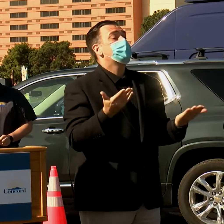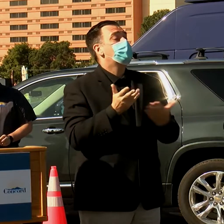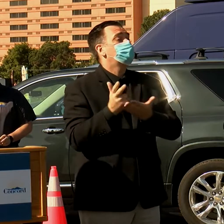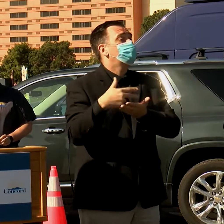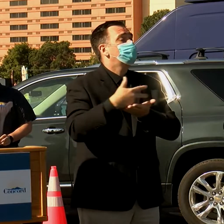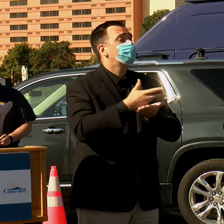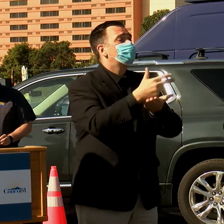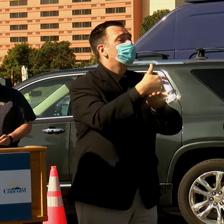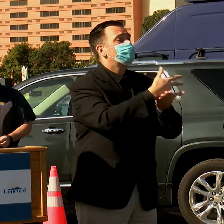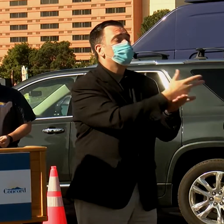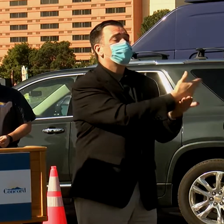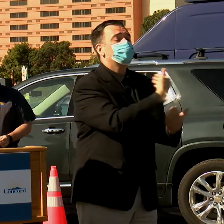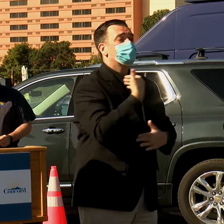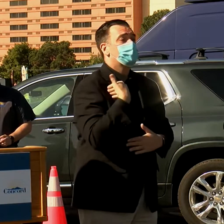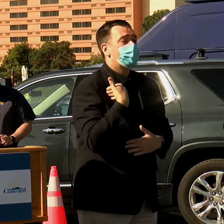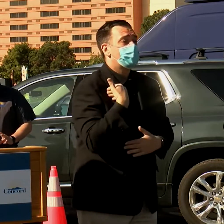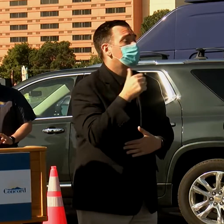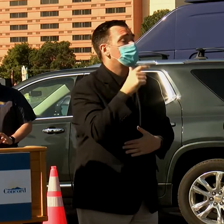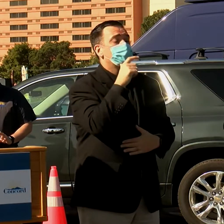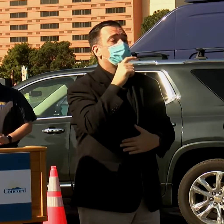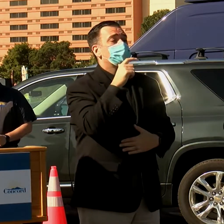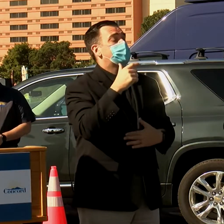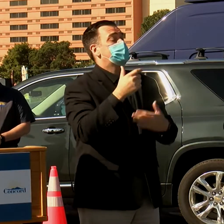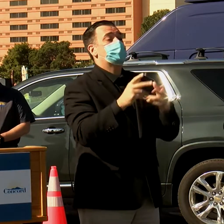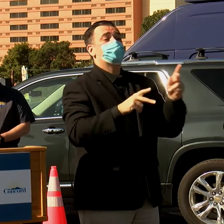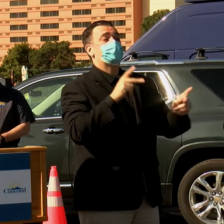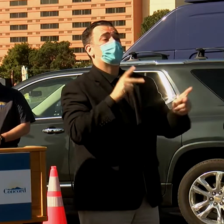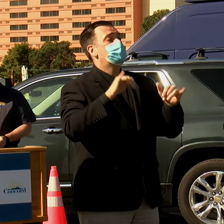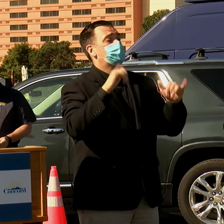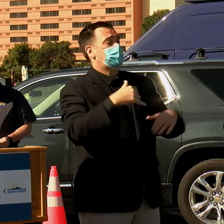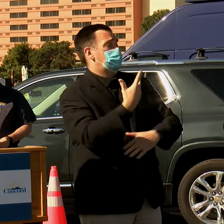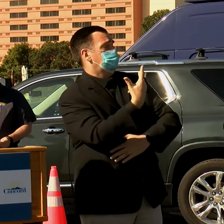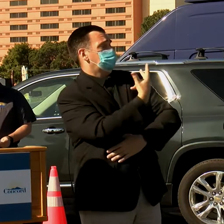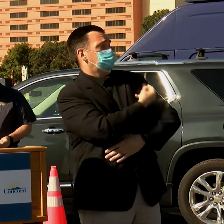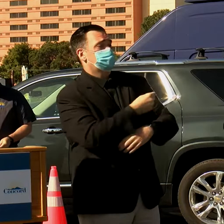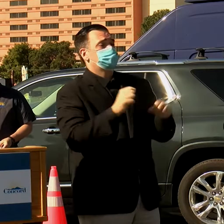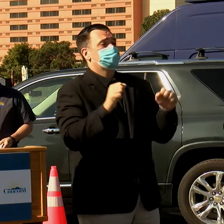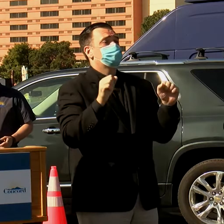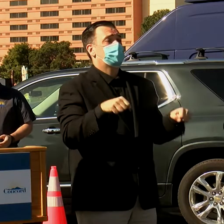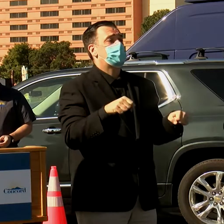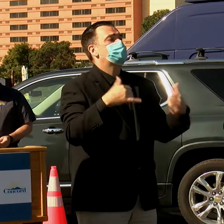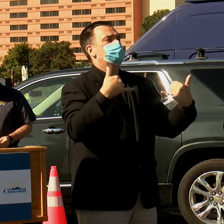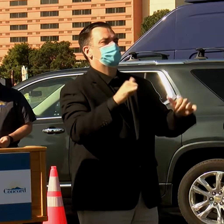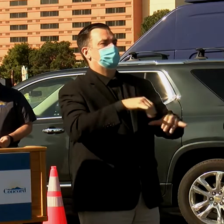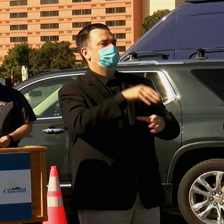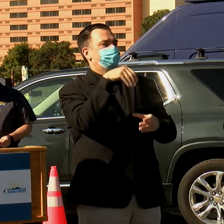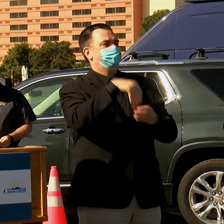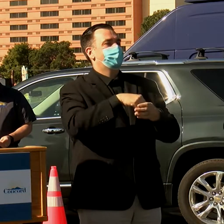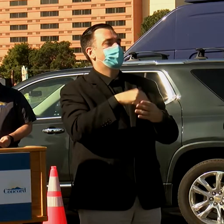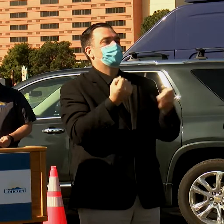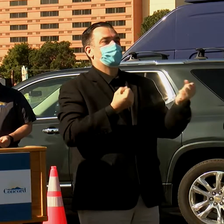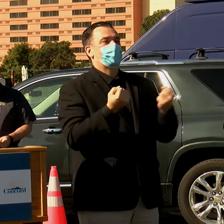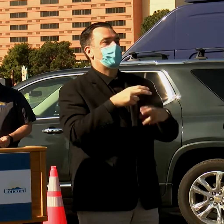obviously, so people can conveniently get immunized while sitting in their car.